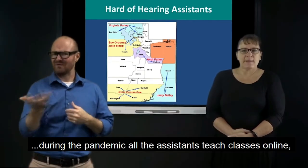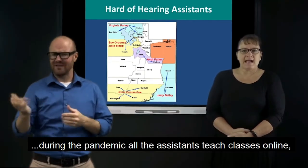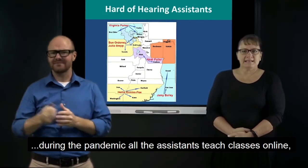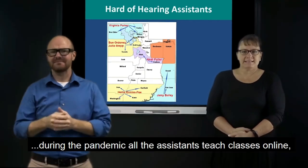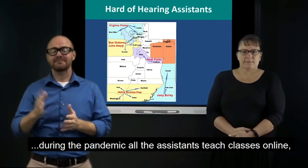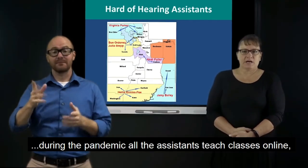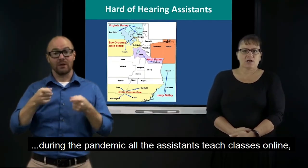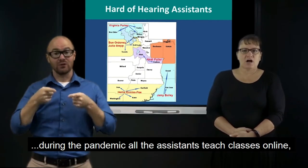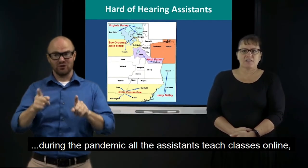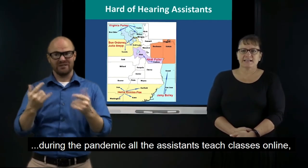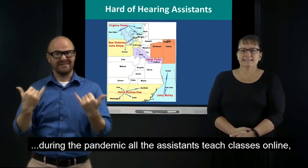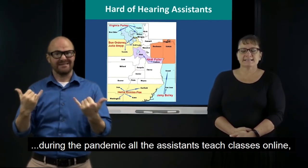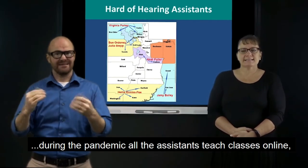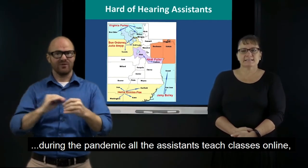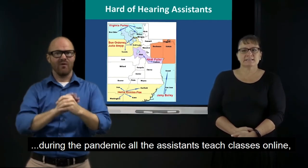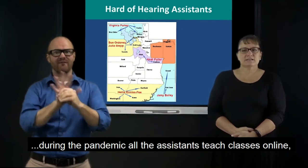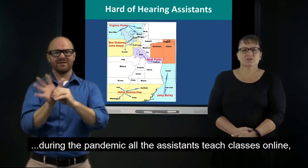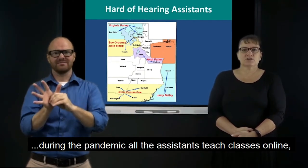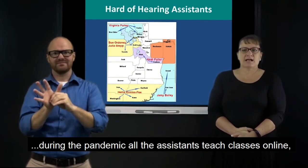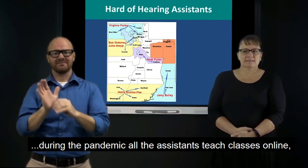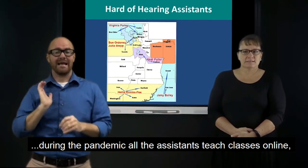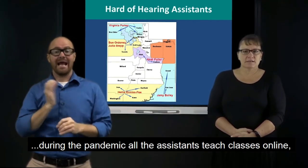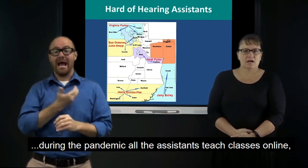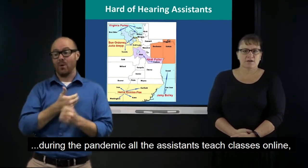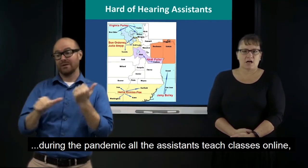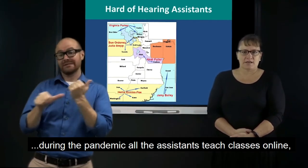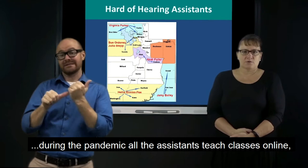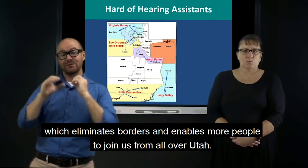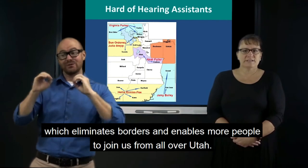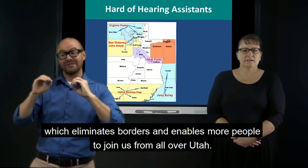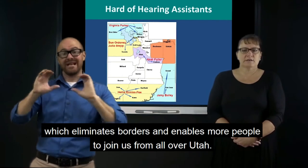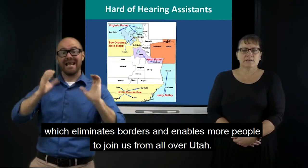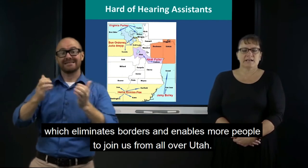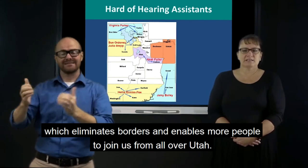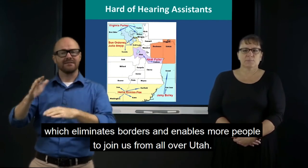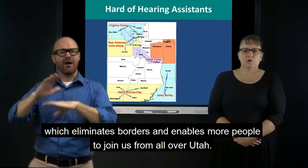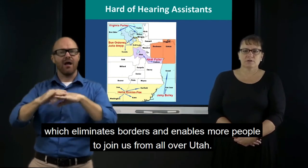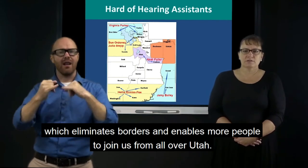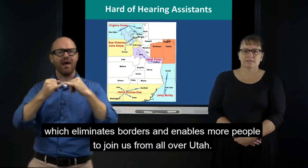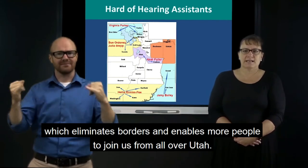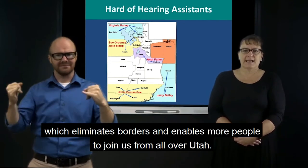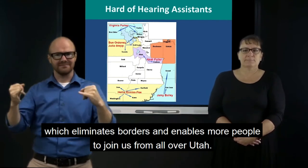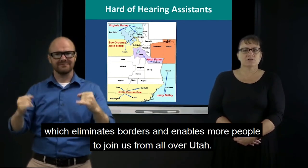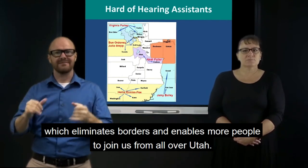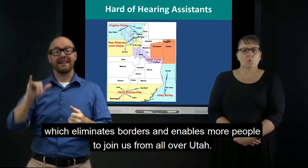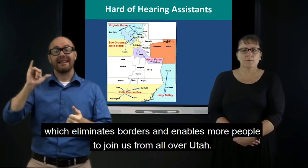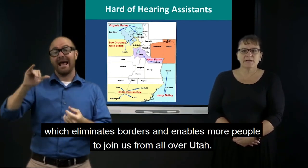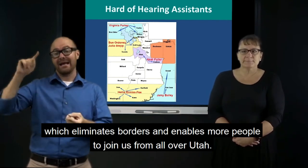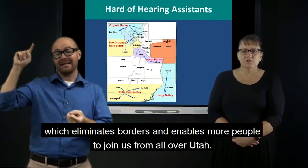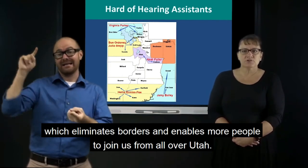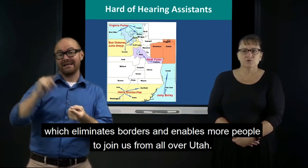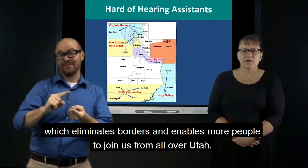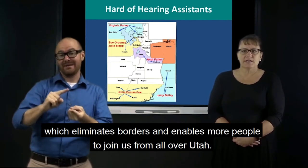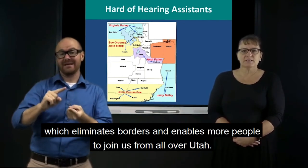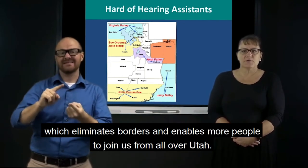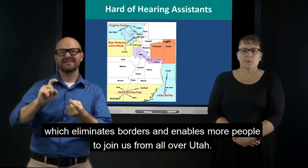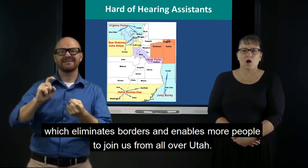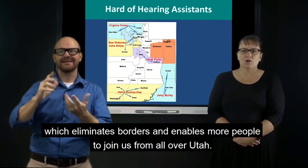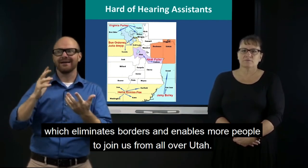pandemic, all the assistants teach classes online, which eliminates borders and enables more people to join us from all over